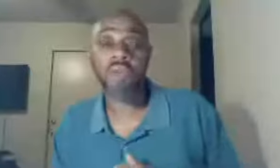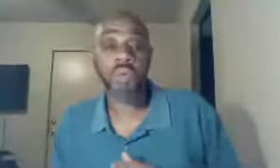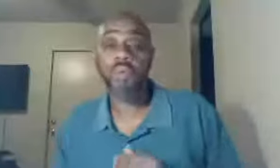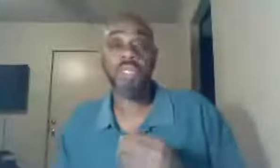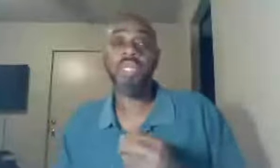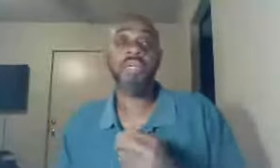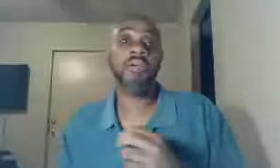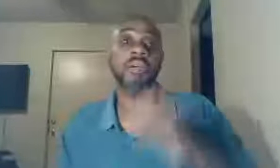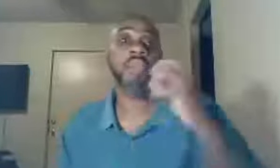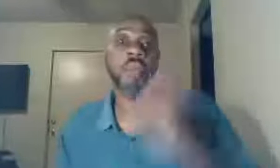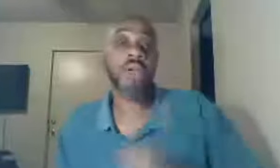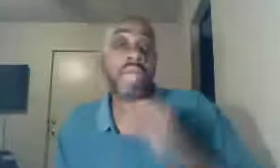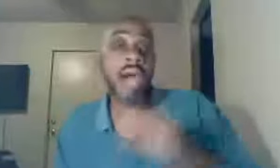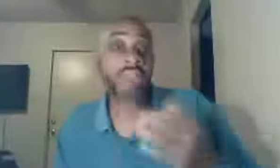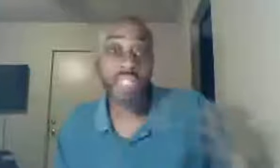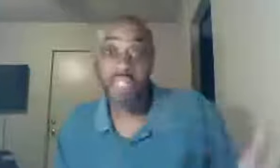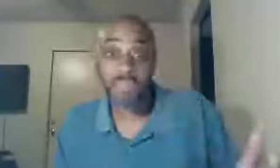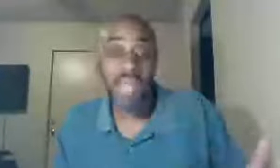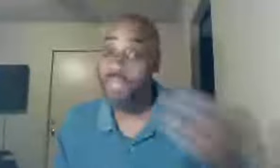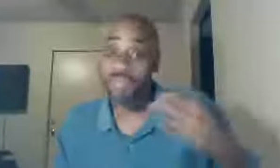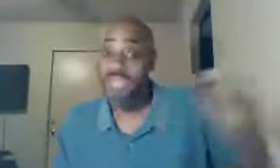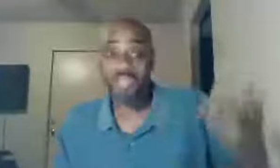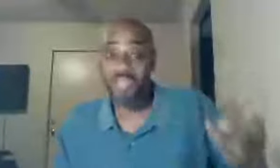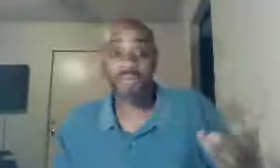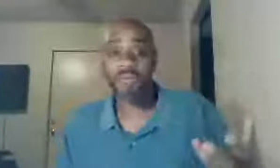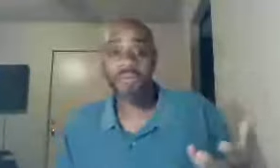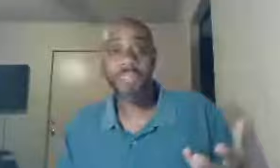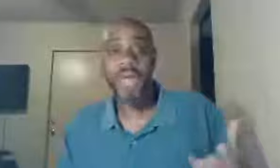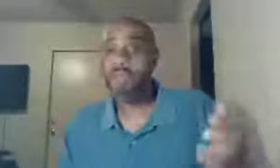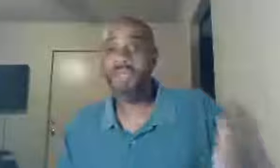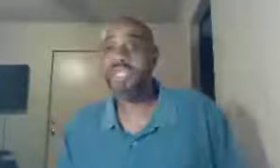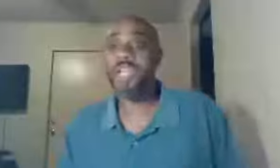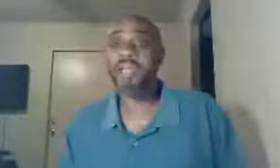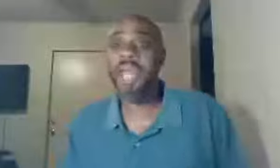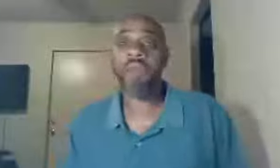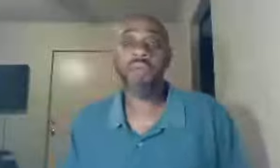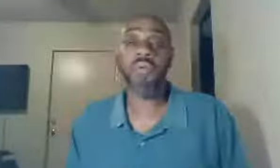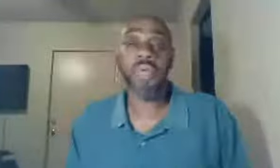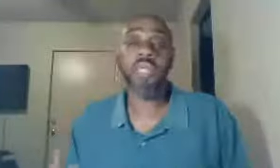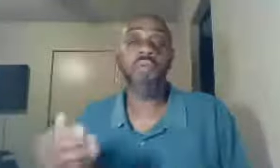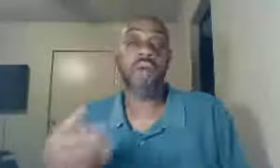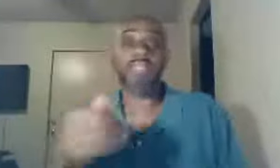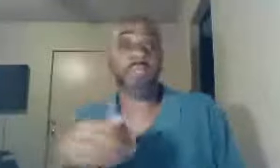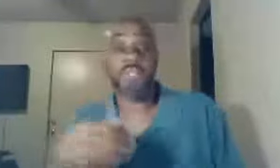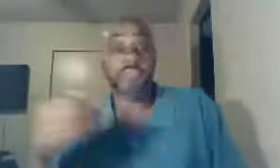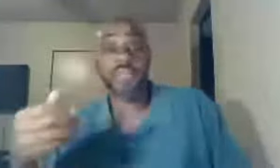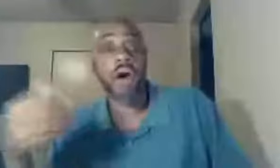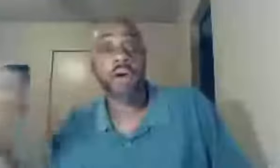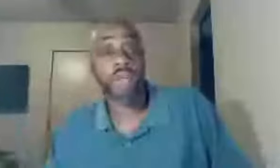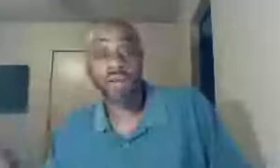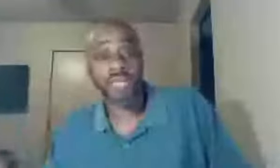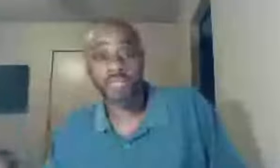would want to hear, the word Calvinism, I don't think so, I don't think John Calvin, would really want something, to be called Calvinism,